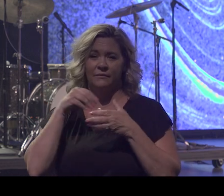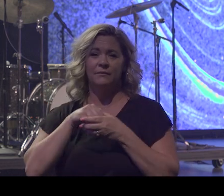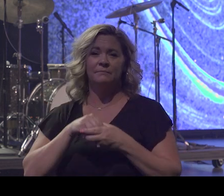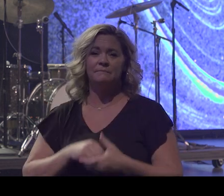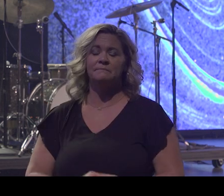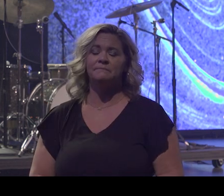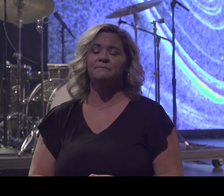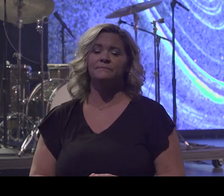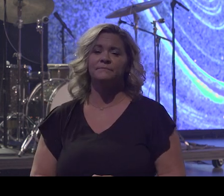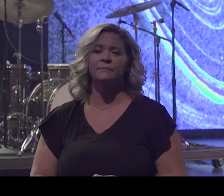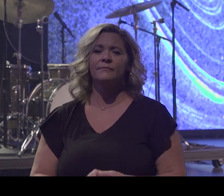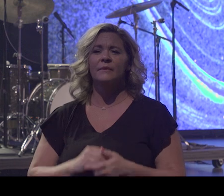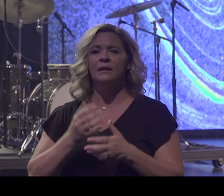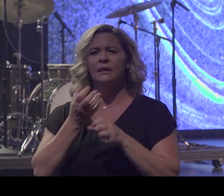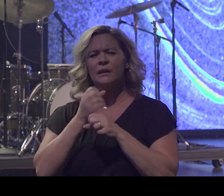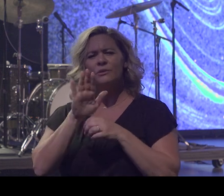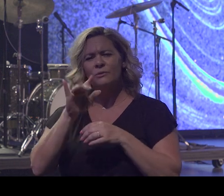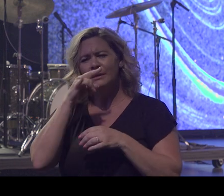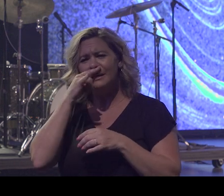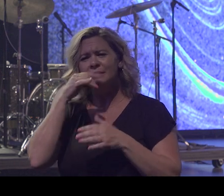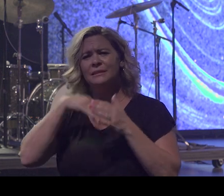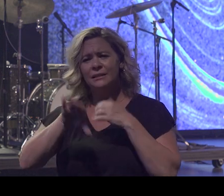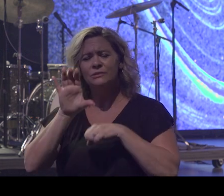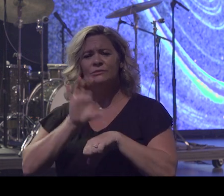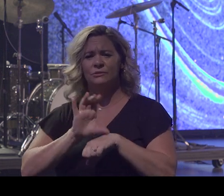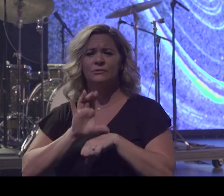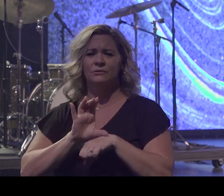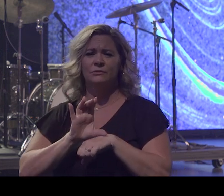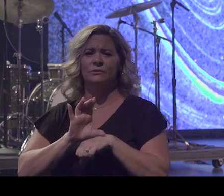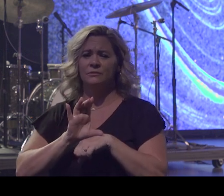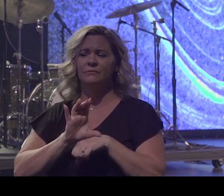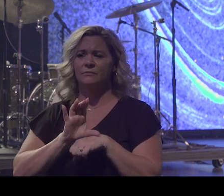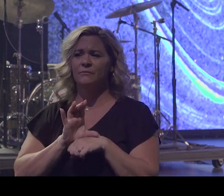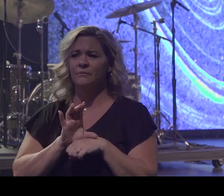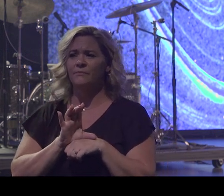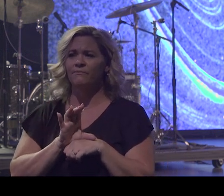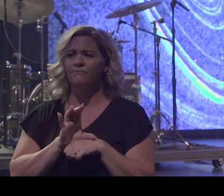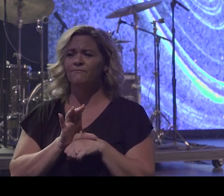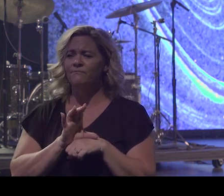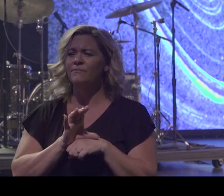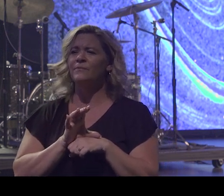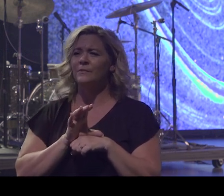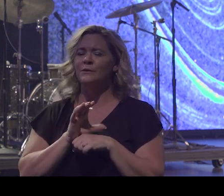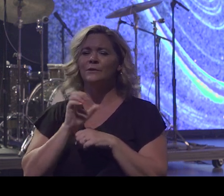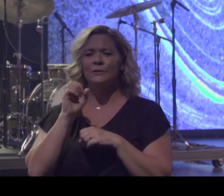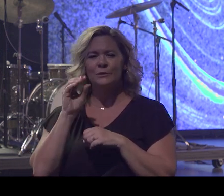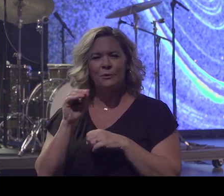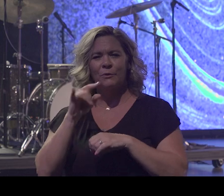Get your kids in church so they can get the biblical principles in their life.